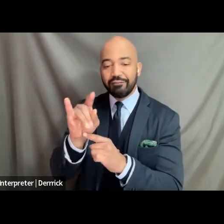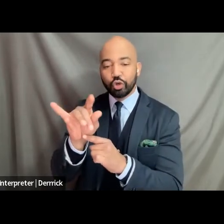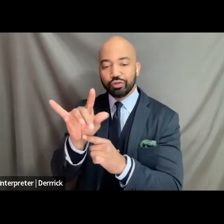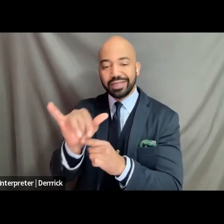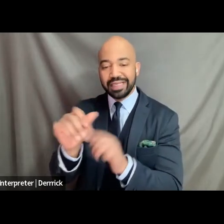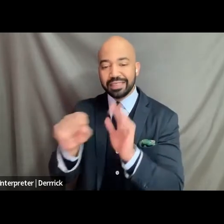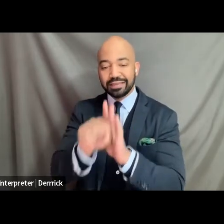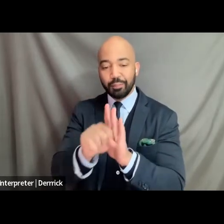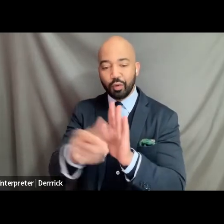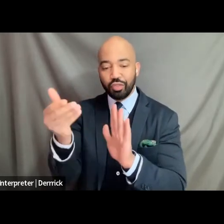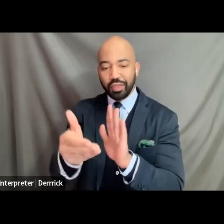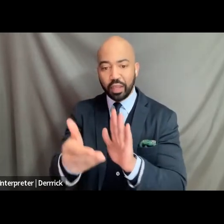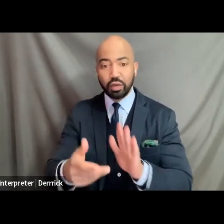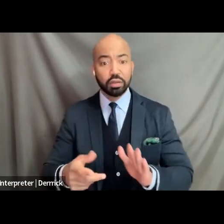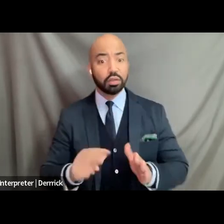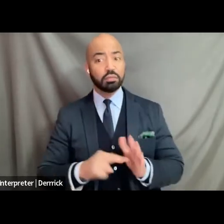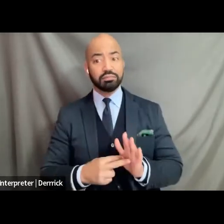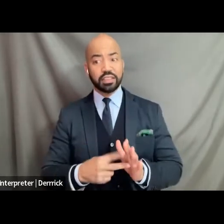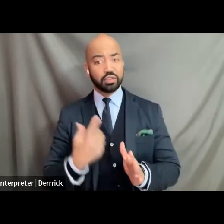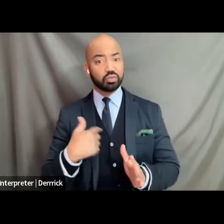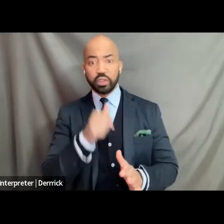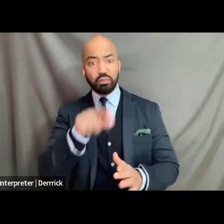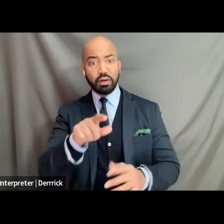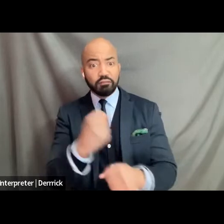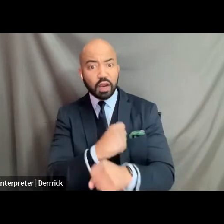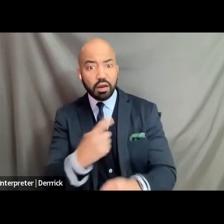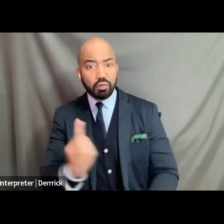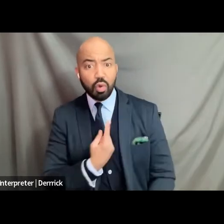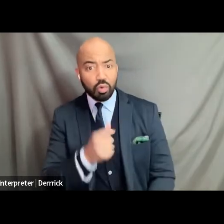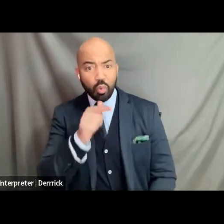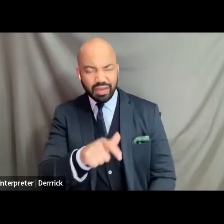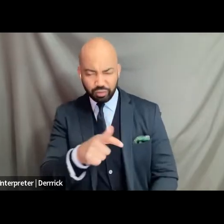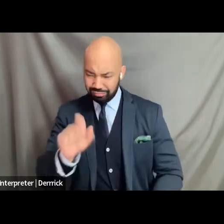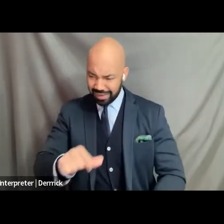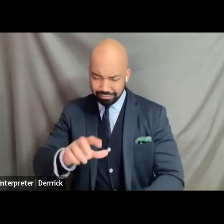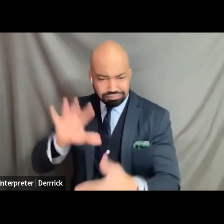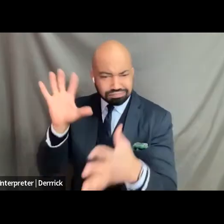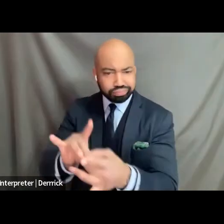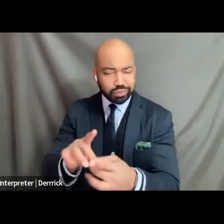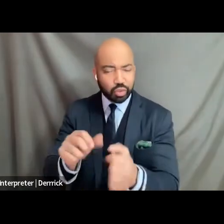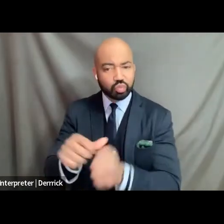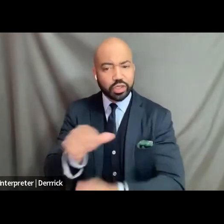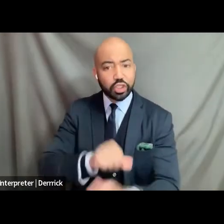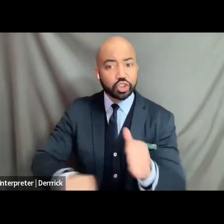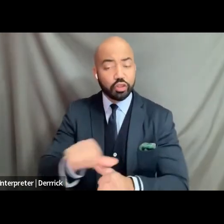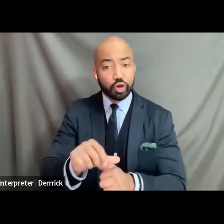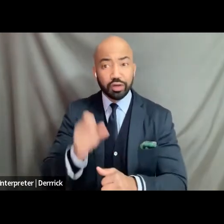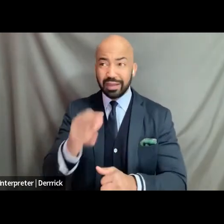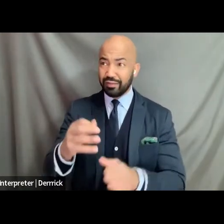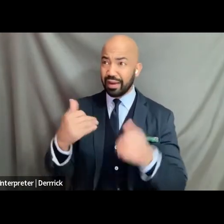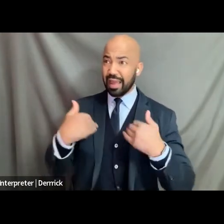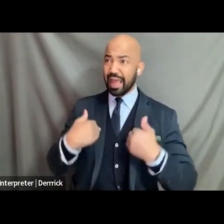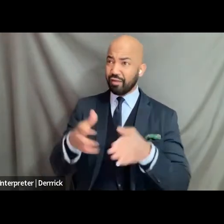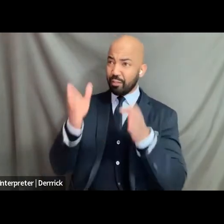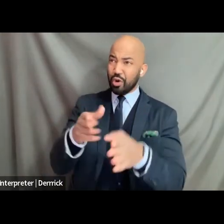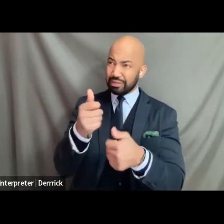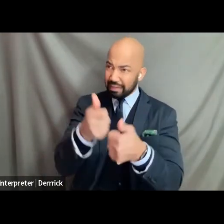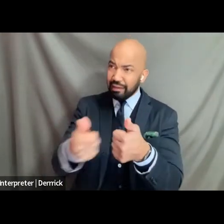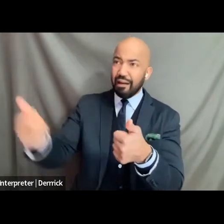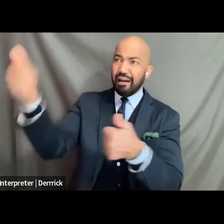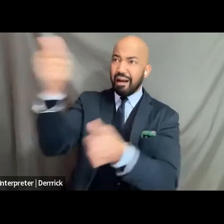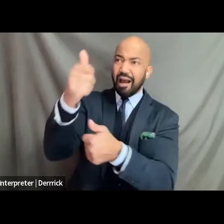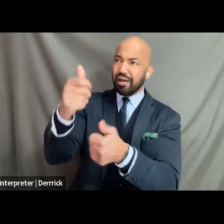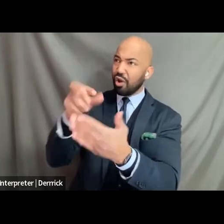don't have to fight alone um and if we can have someone that can represent our perspectives